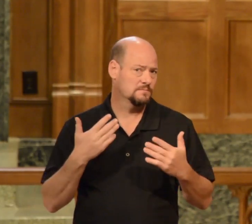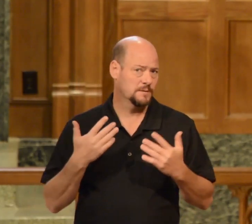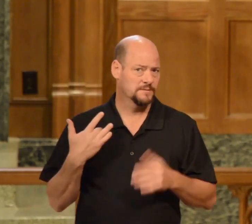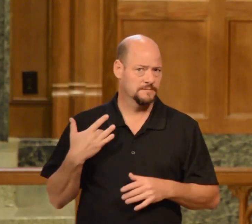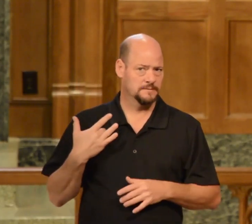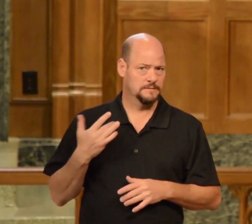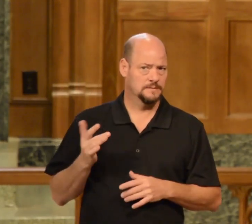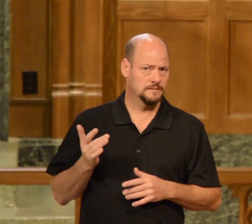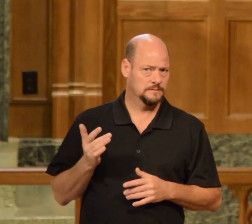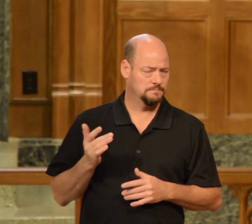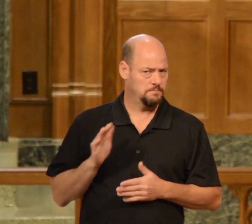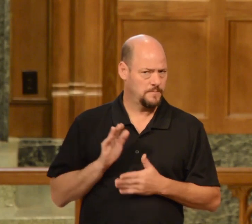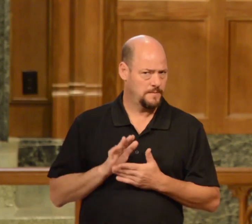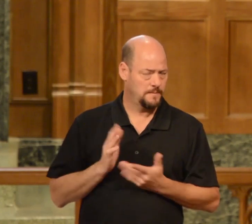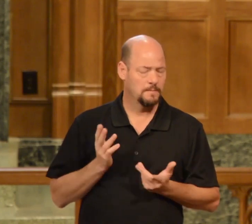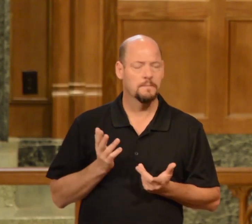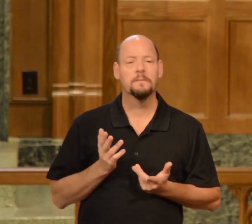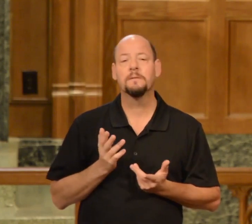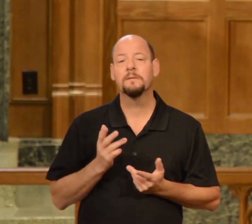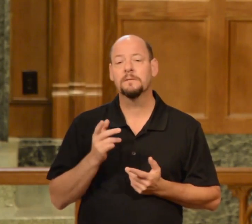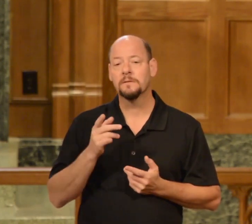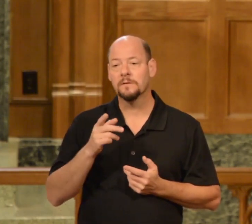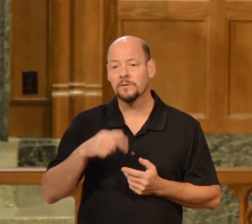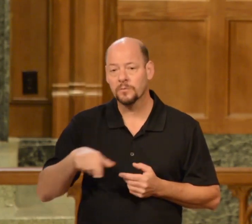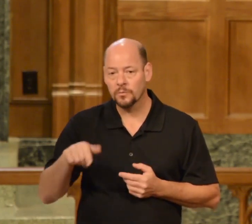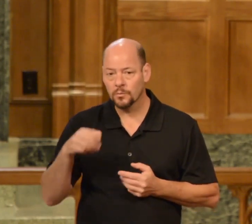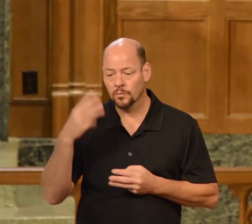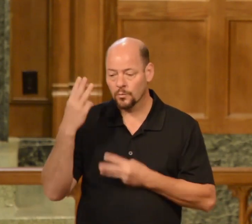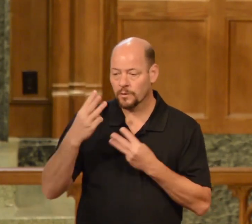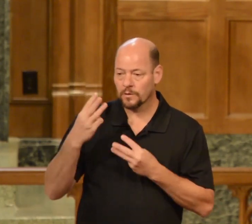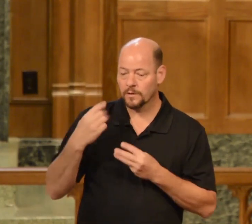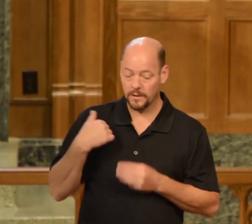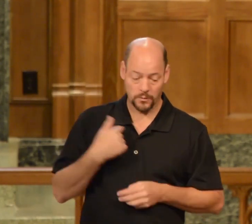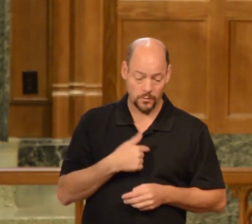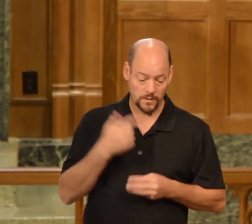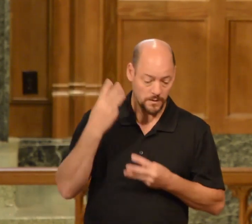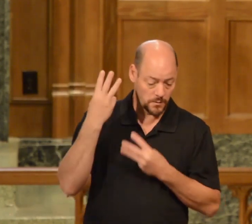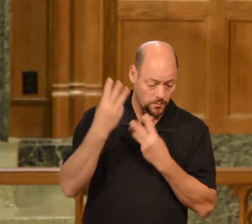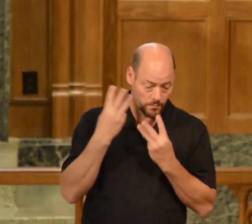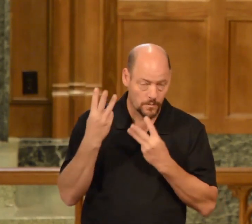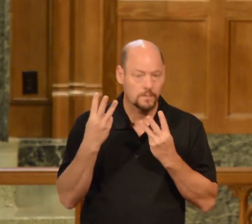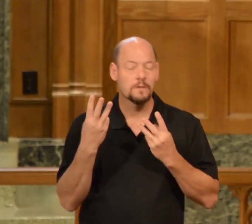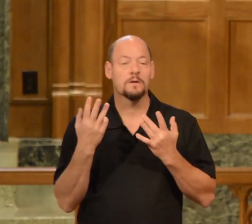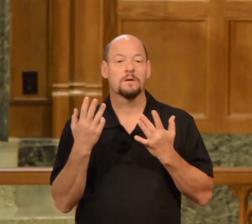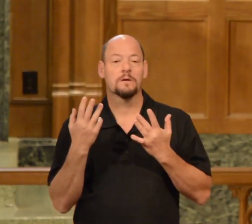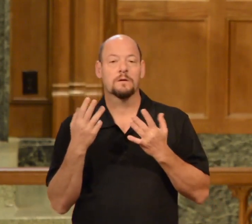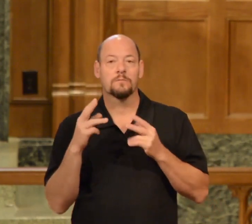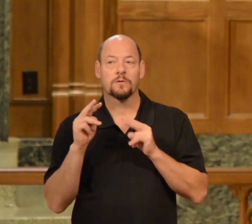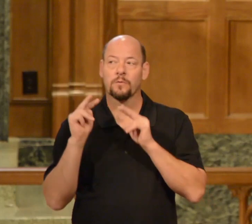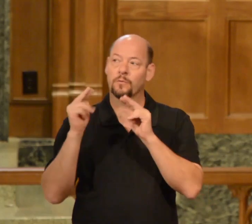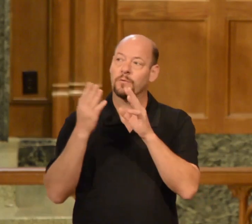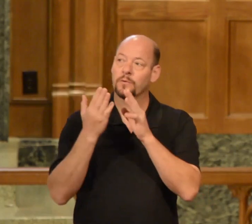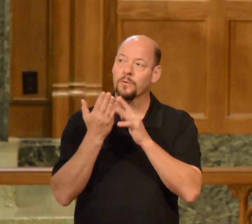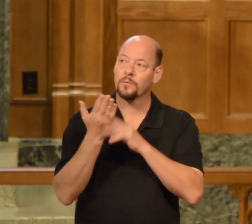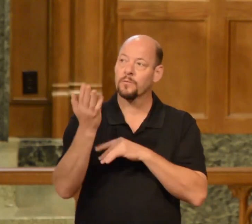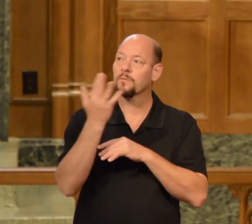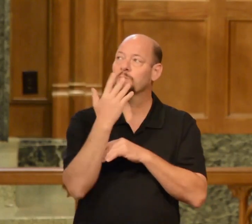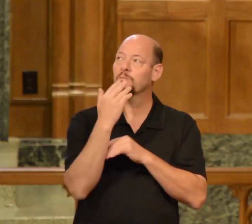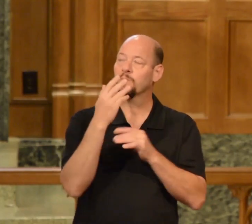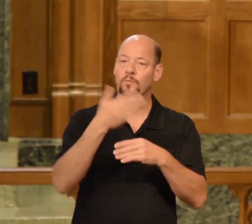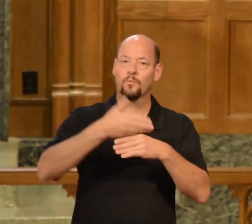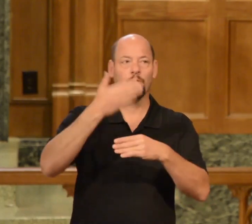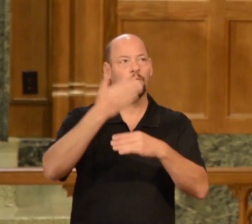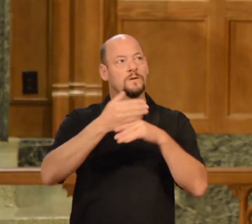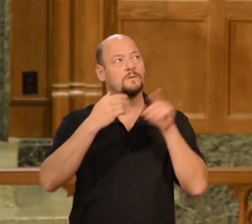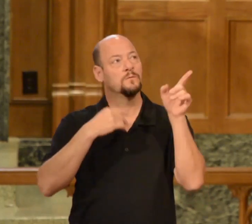then you worry then we worry and we look out through the stained glass windows at the world around